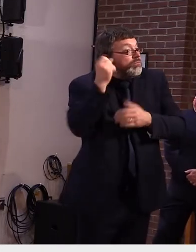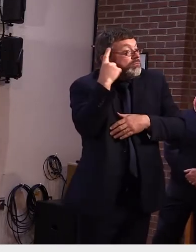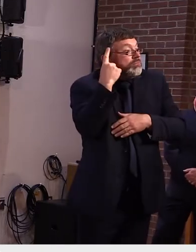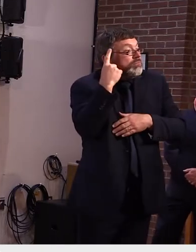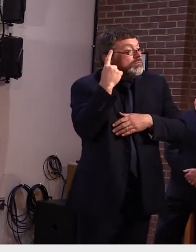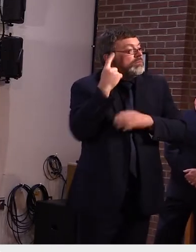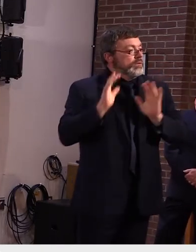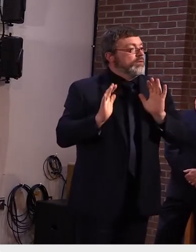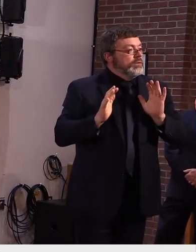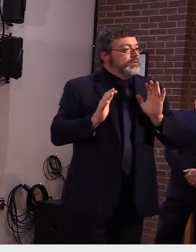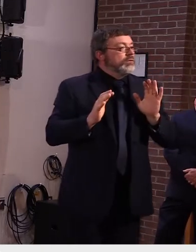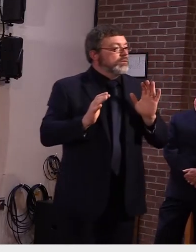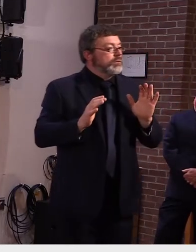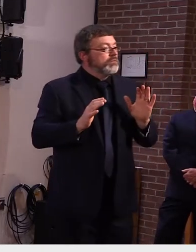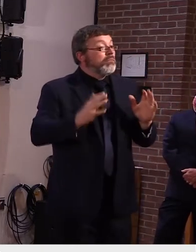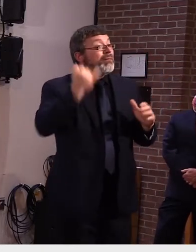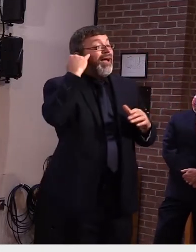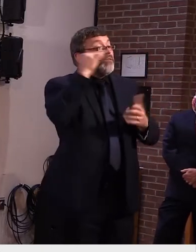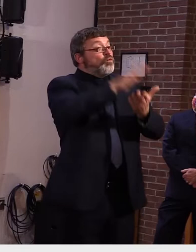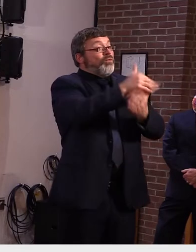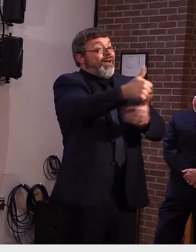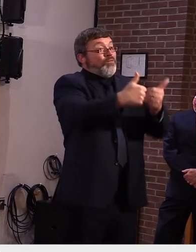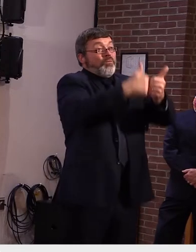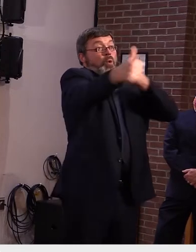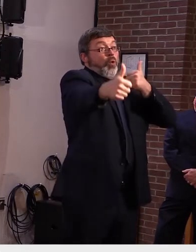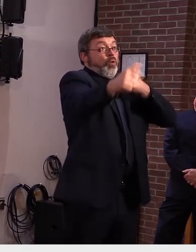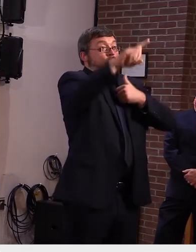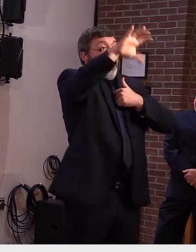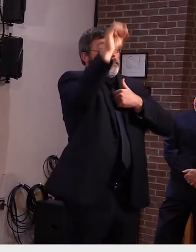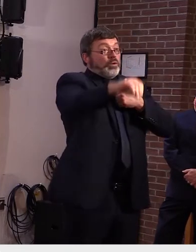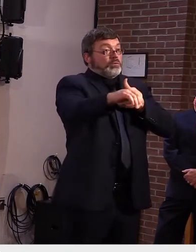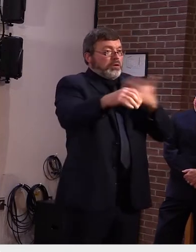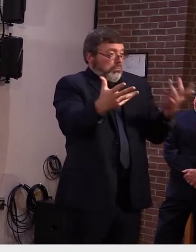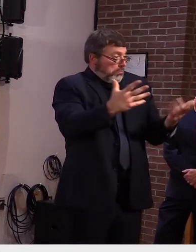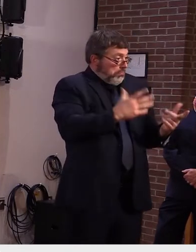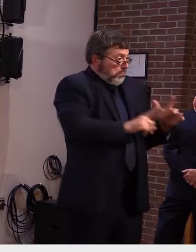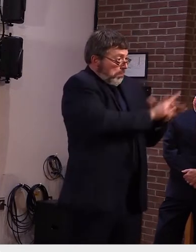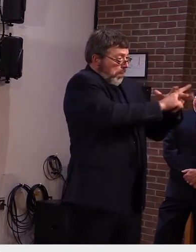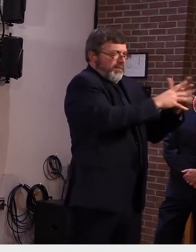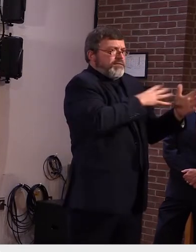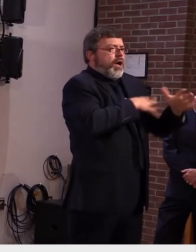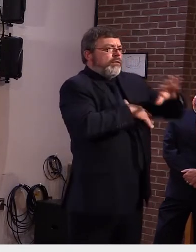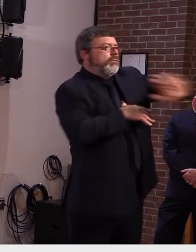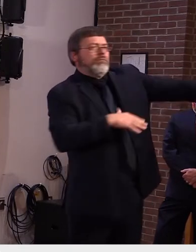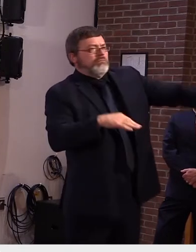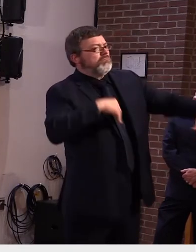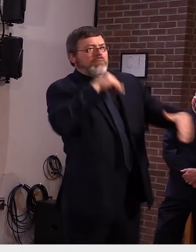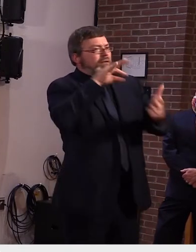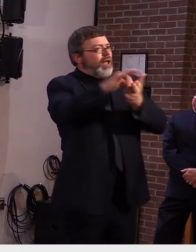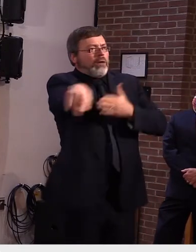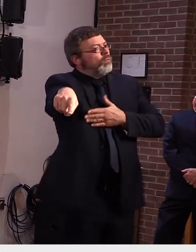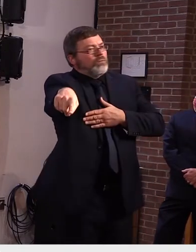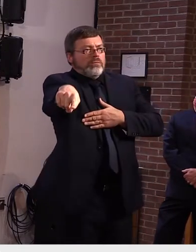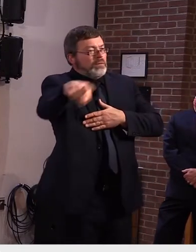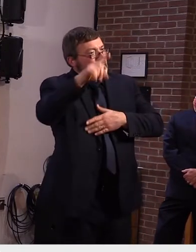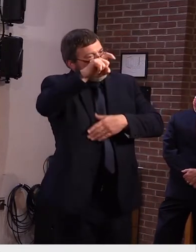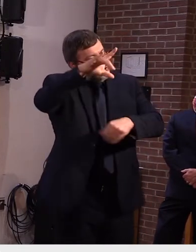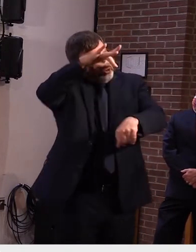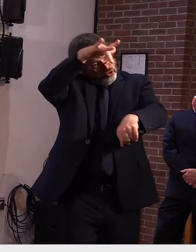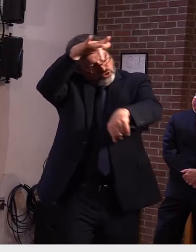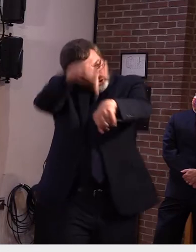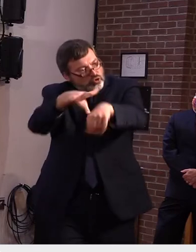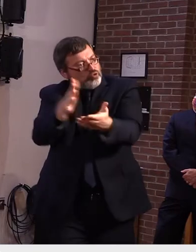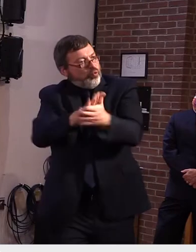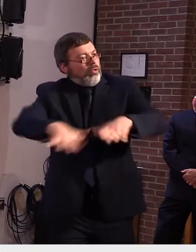be included in that table yeah i probably got told this and temporarily blanked on that